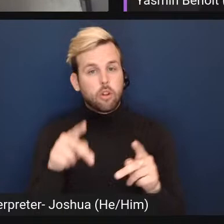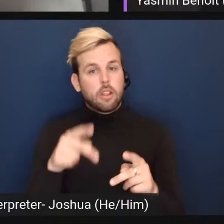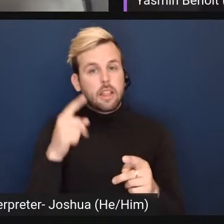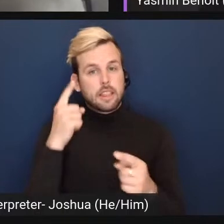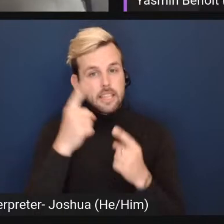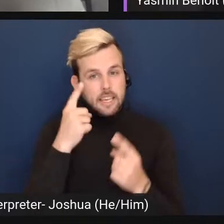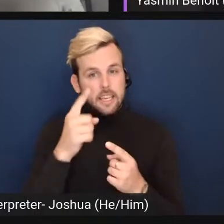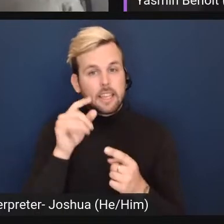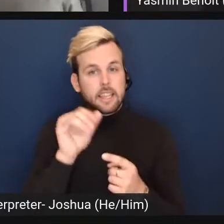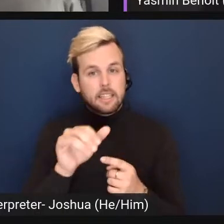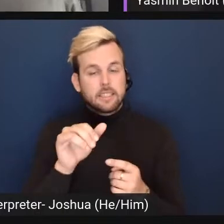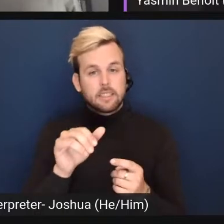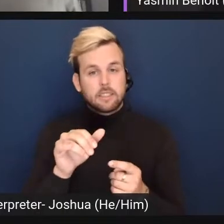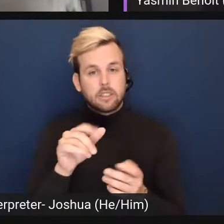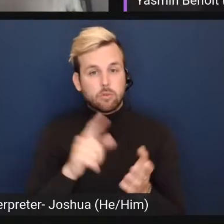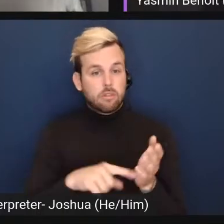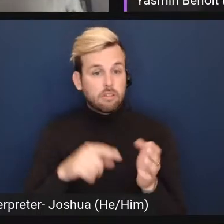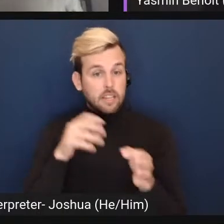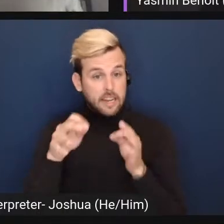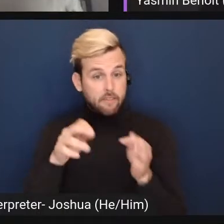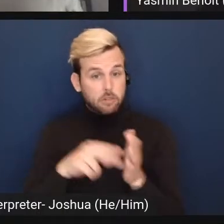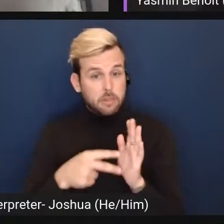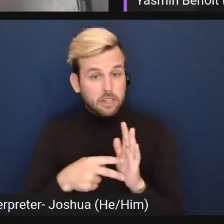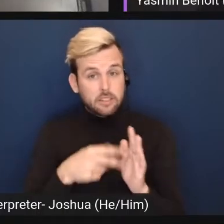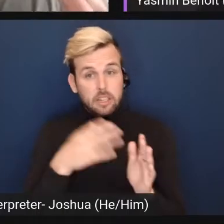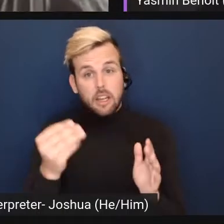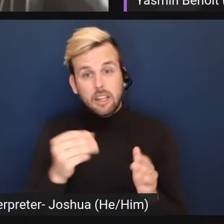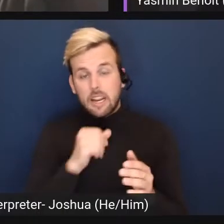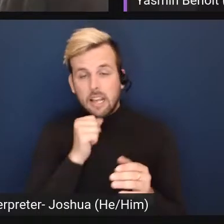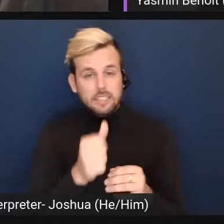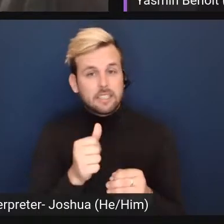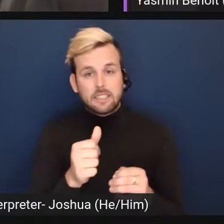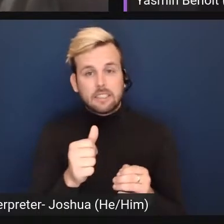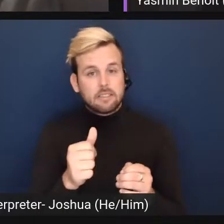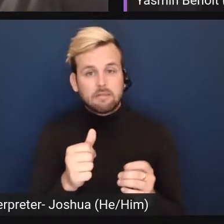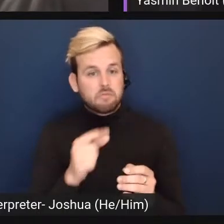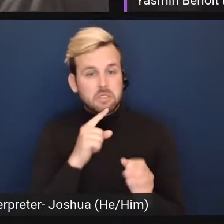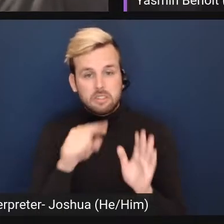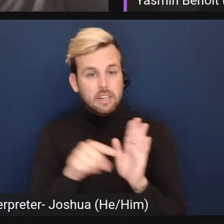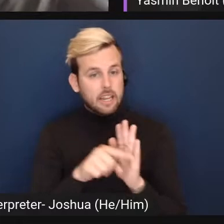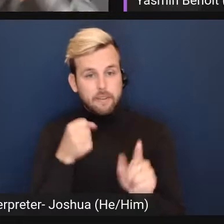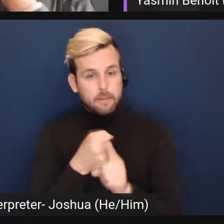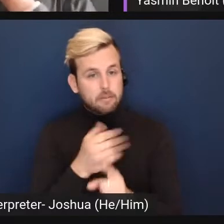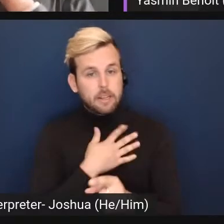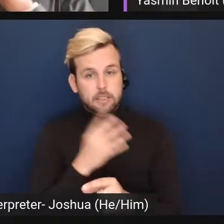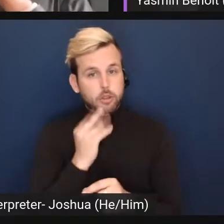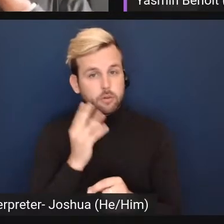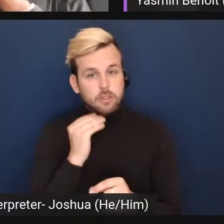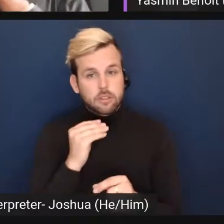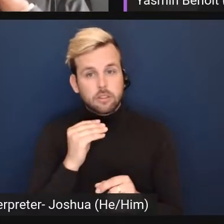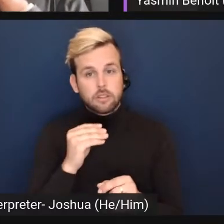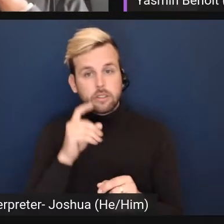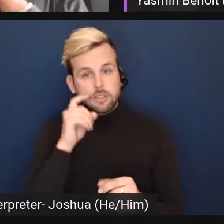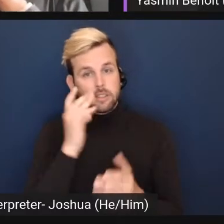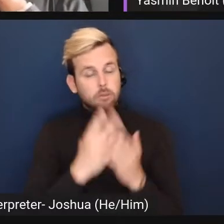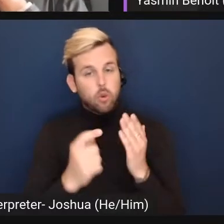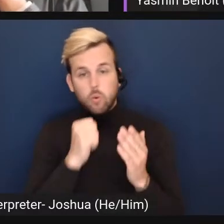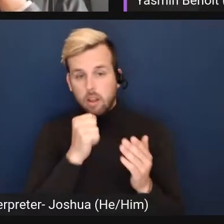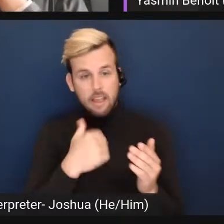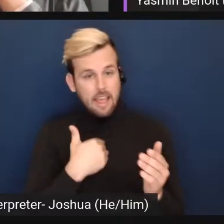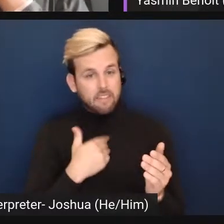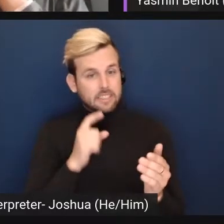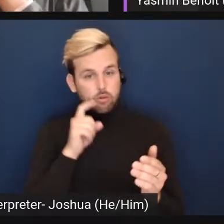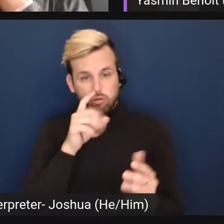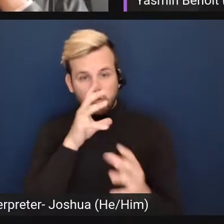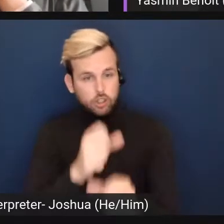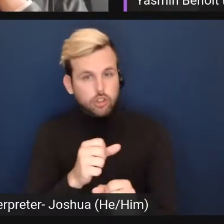that is largely what the definition is. And it hasn't negatively impacted my experience as someone who doesn't experience sexual attraction. Usually